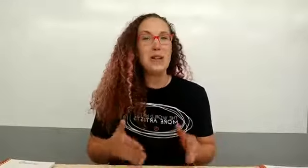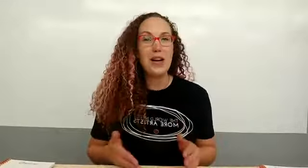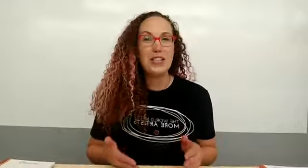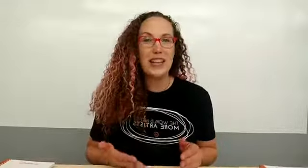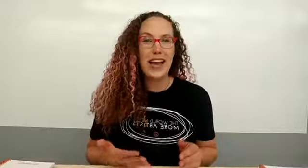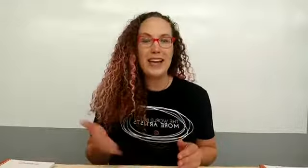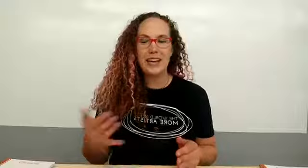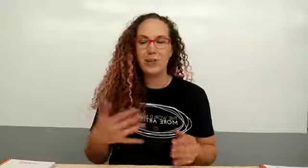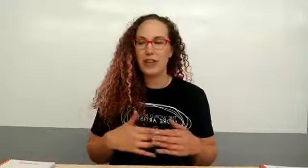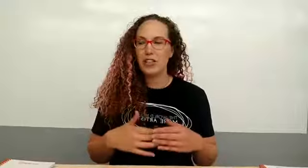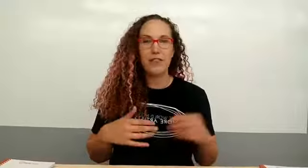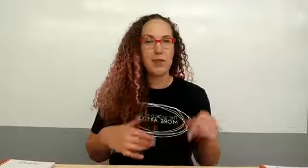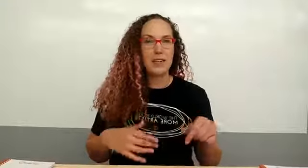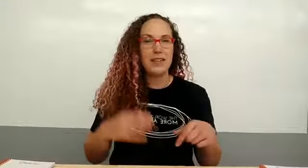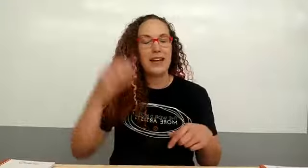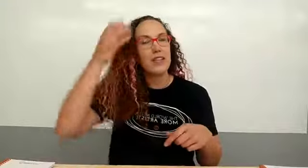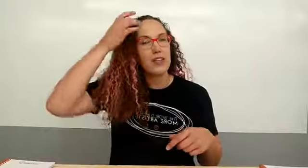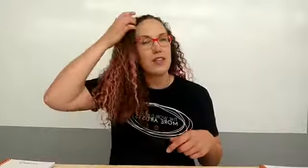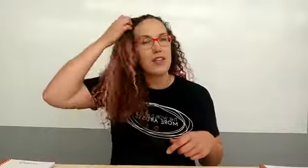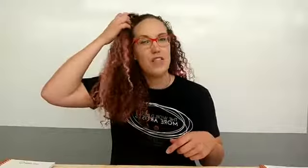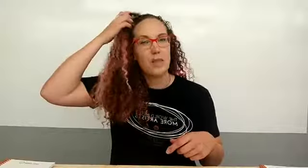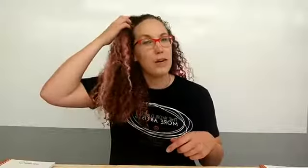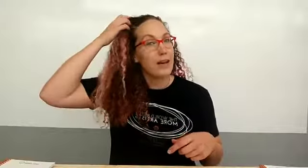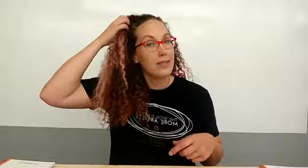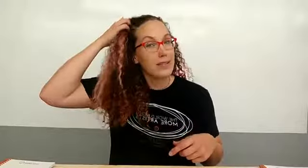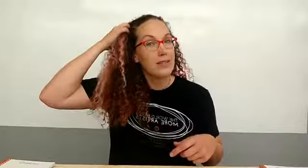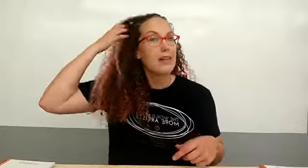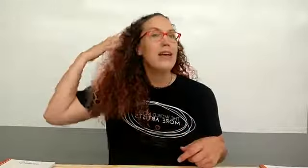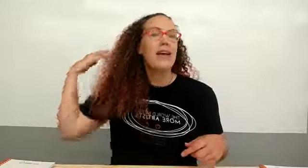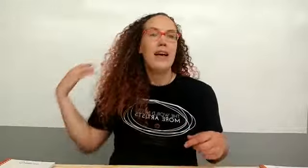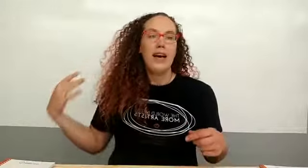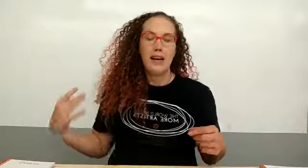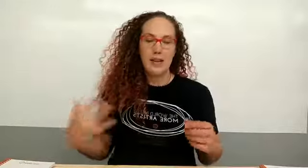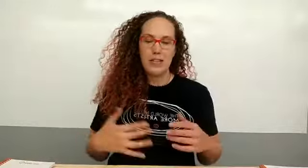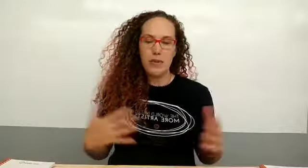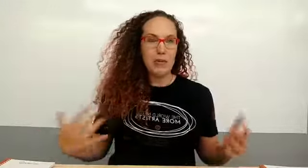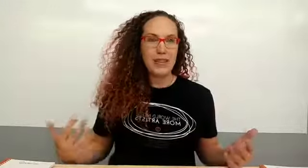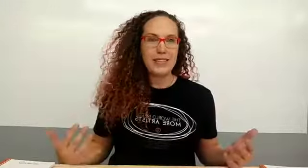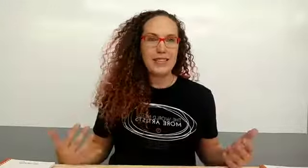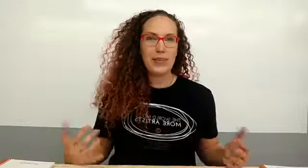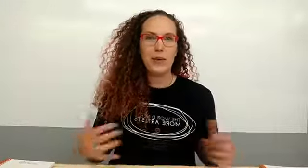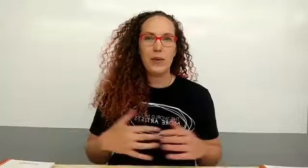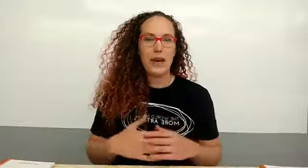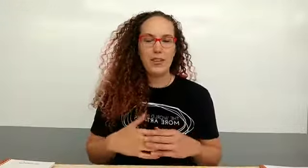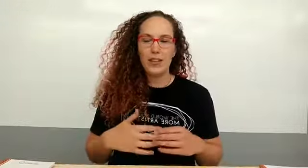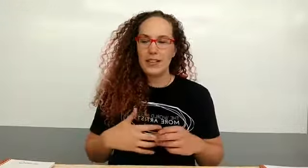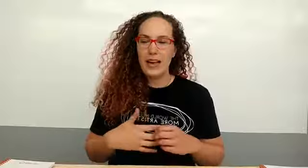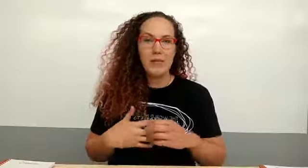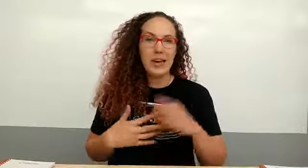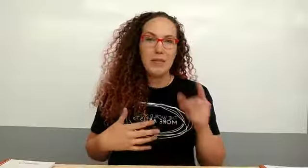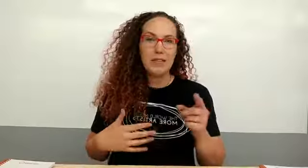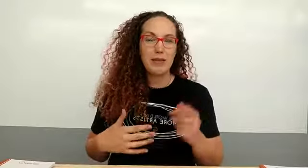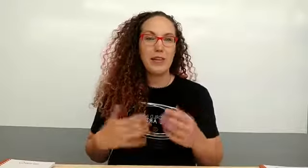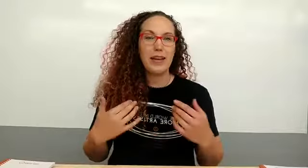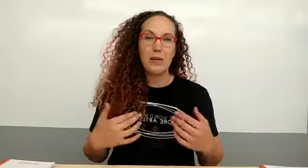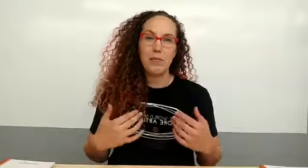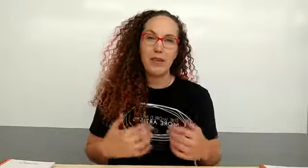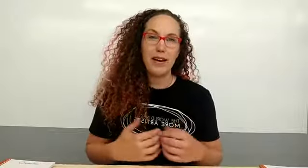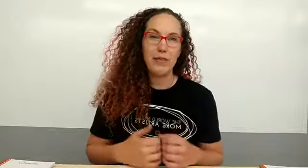launched that and we're actually filming tonight the first of November classes um it's been really successful we're having a good time and it makes me feel like I'm really on the